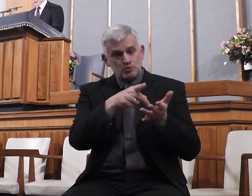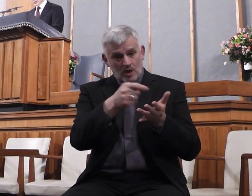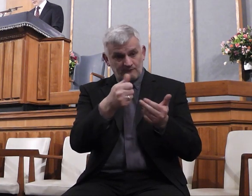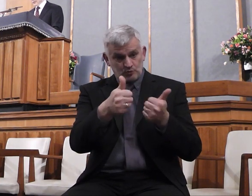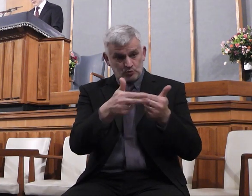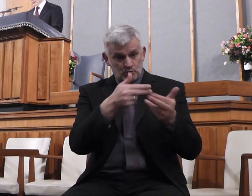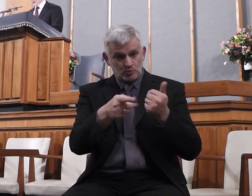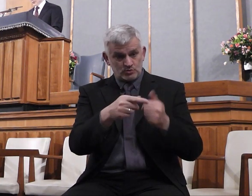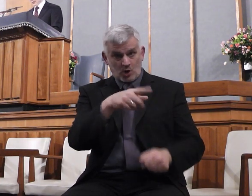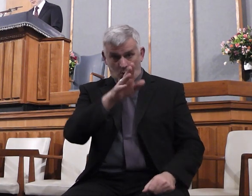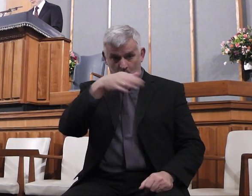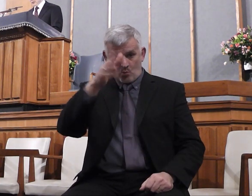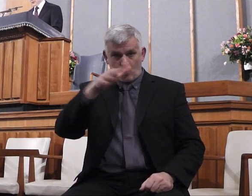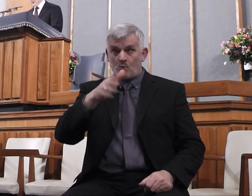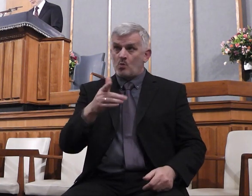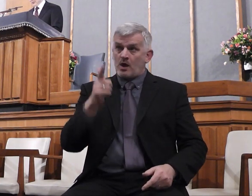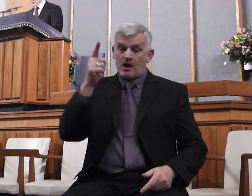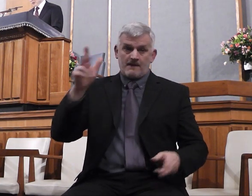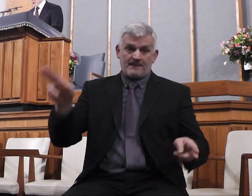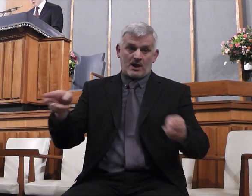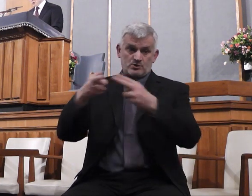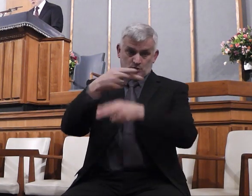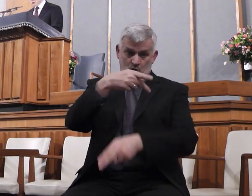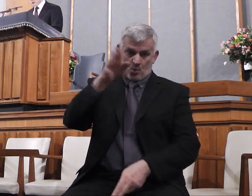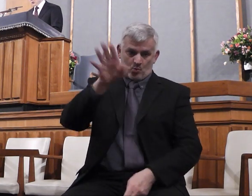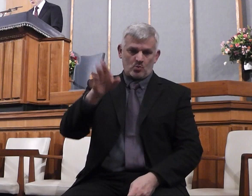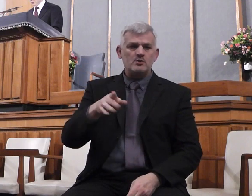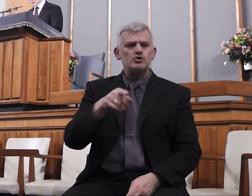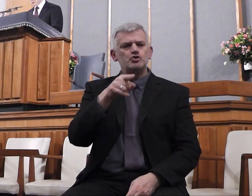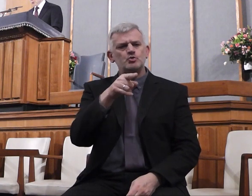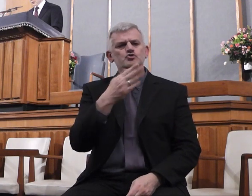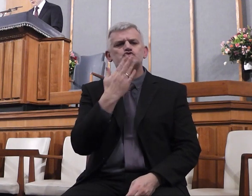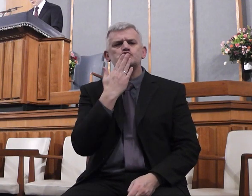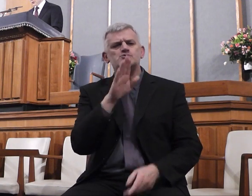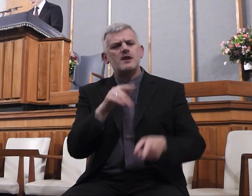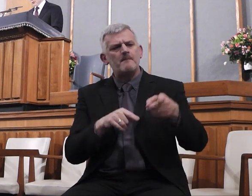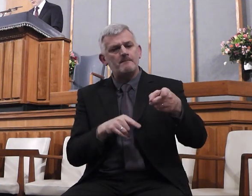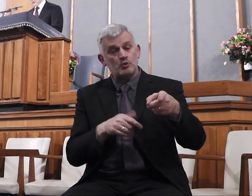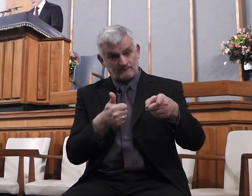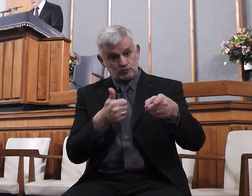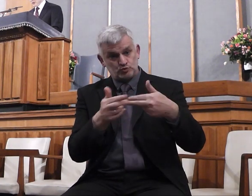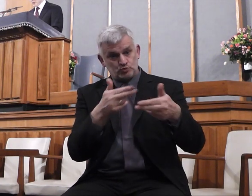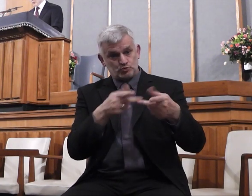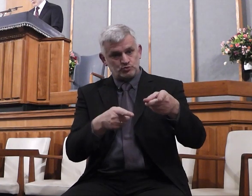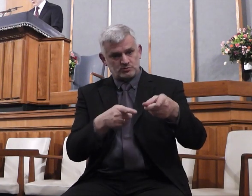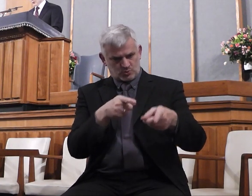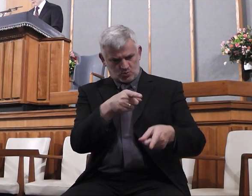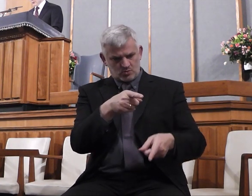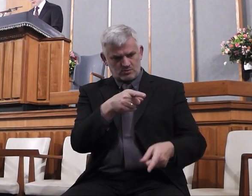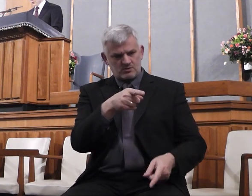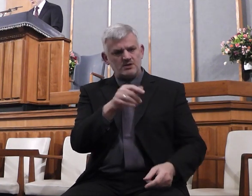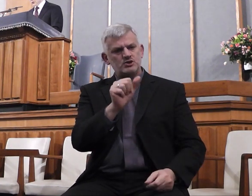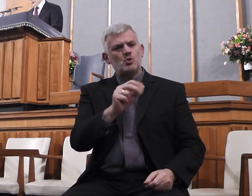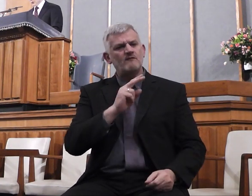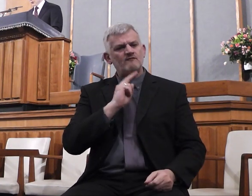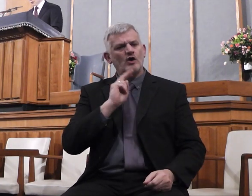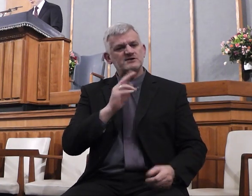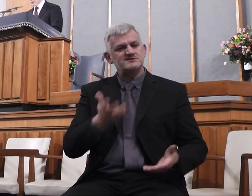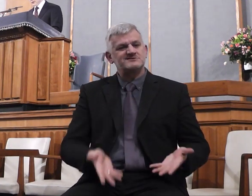get thee up into the high mountain. O Jerusalem, that bringest good tidings, lift up thy voice to its strength.